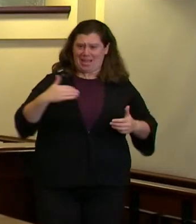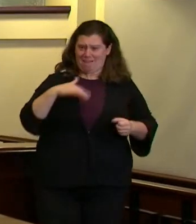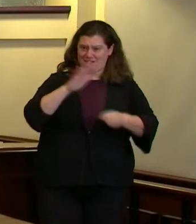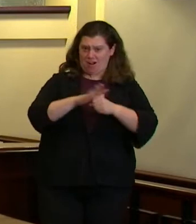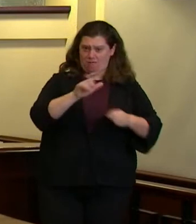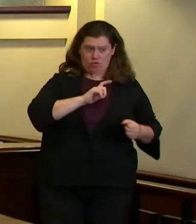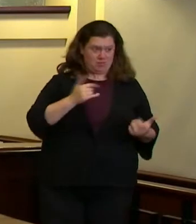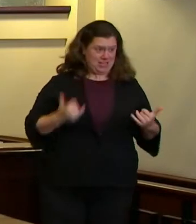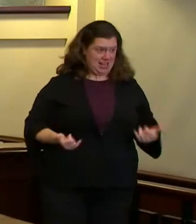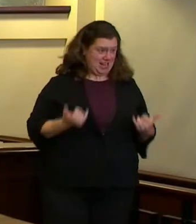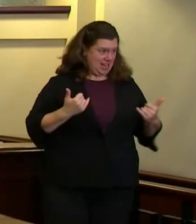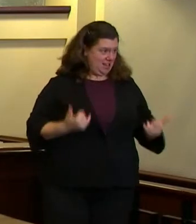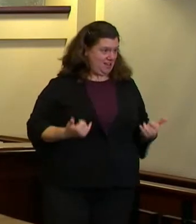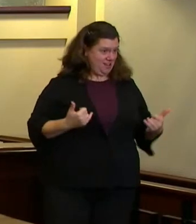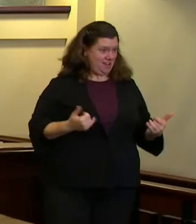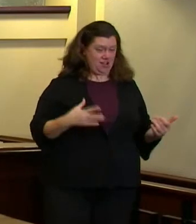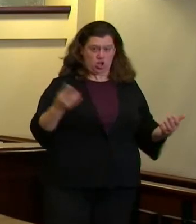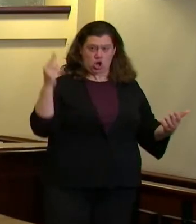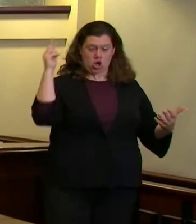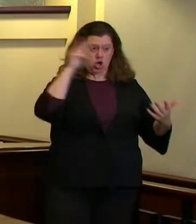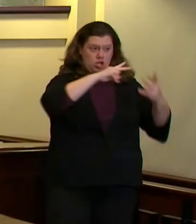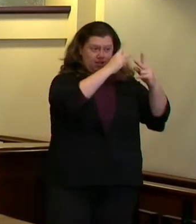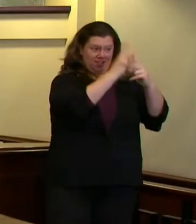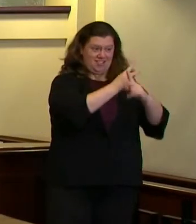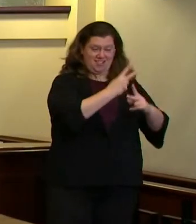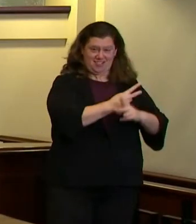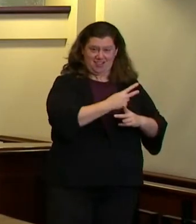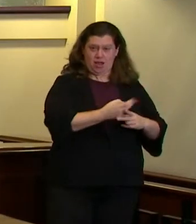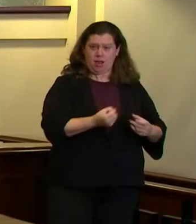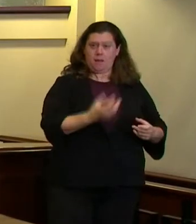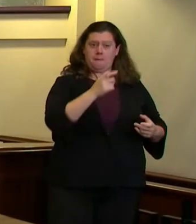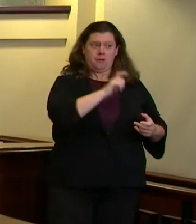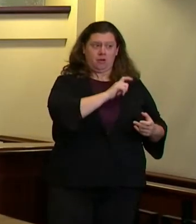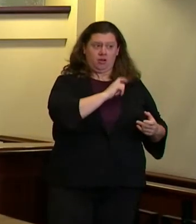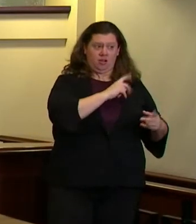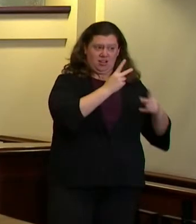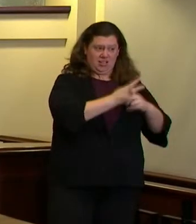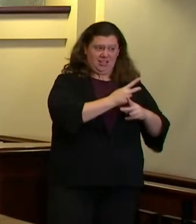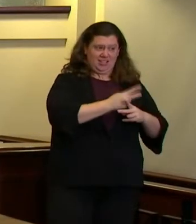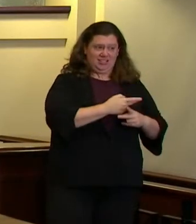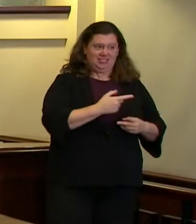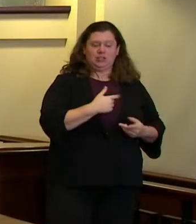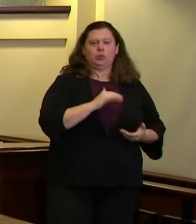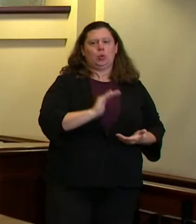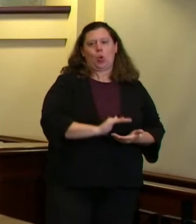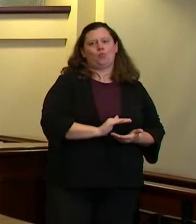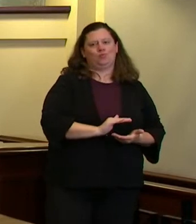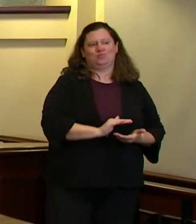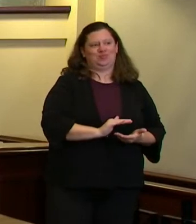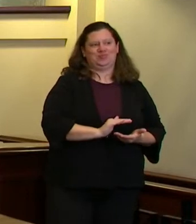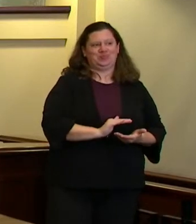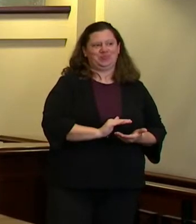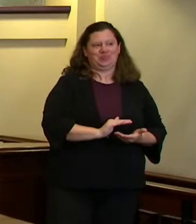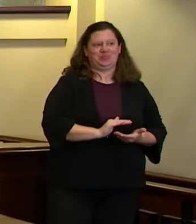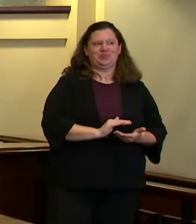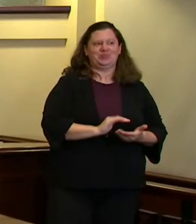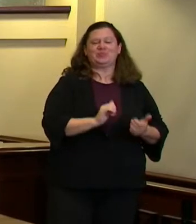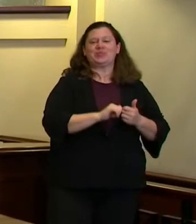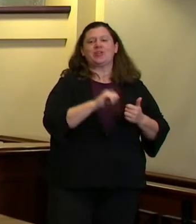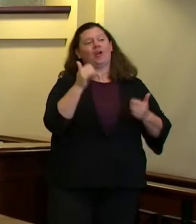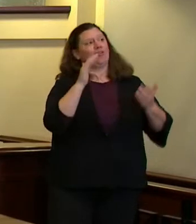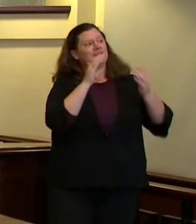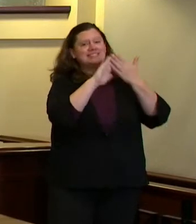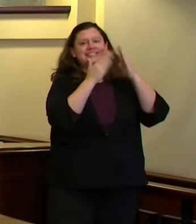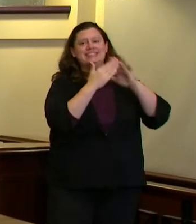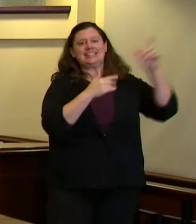the number of officers per thousand population we are low relative to other jurisdictions substantially lower